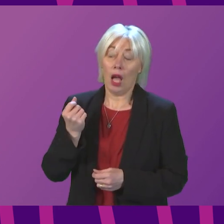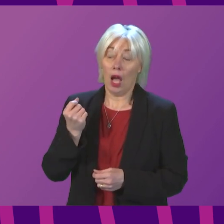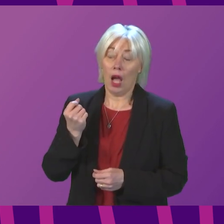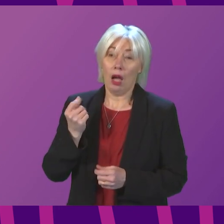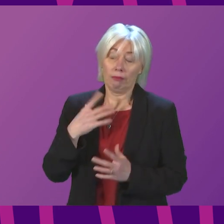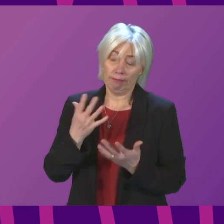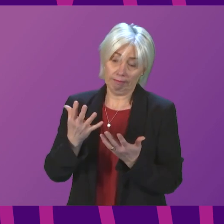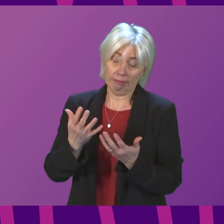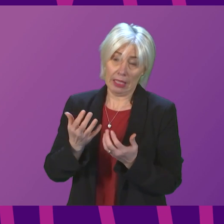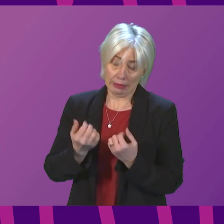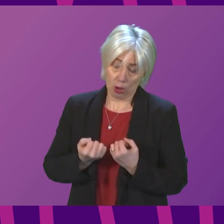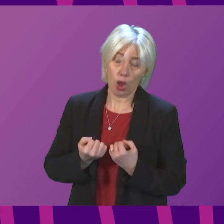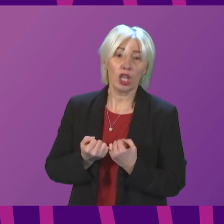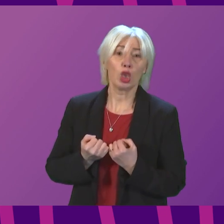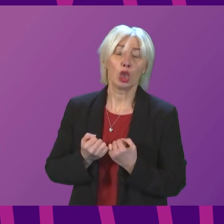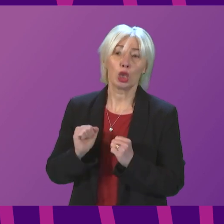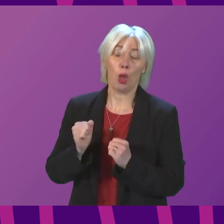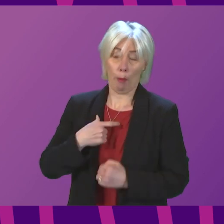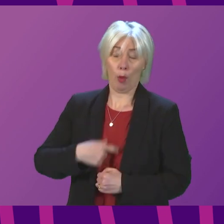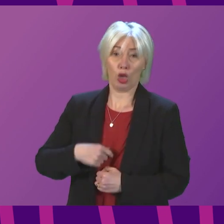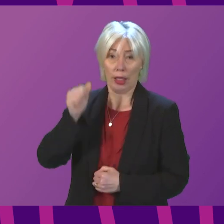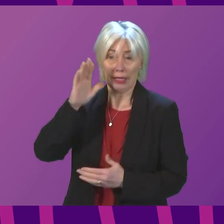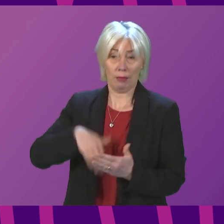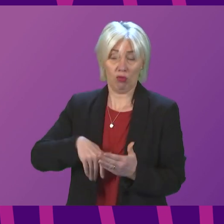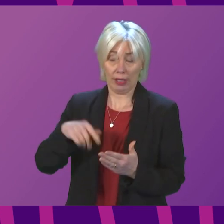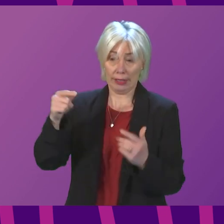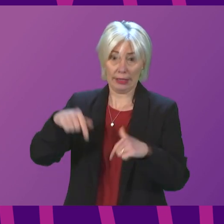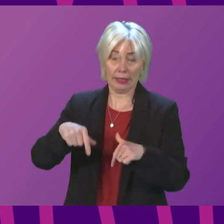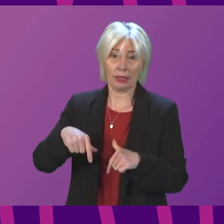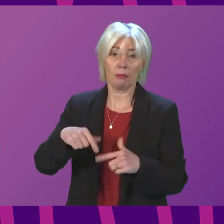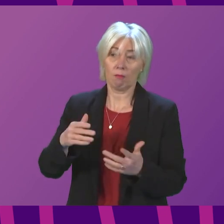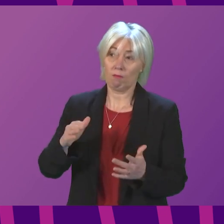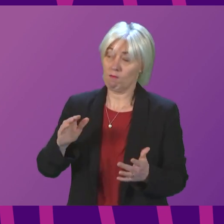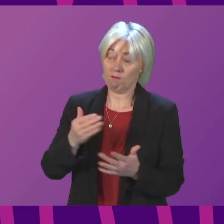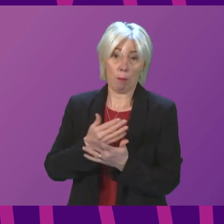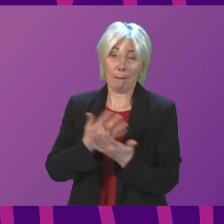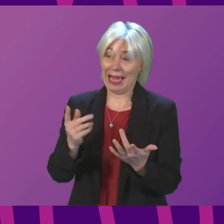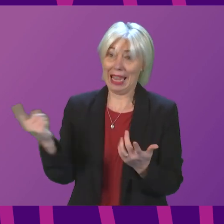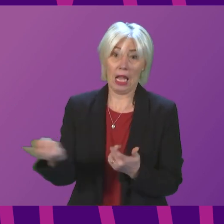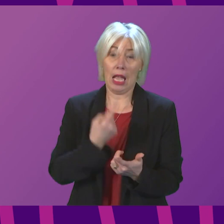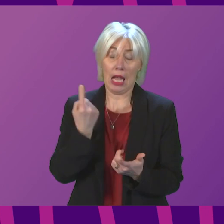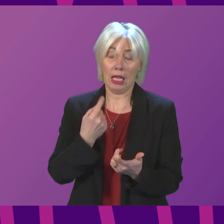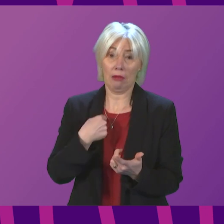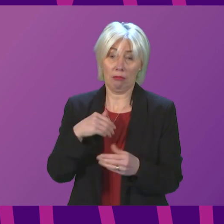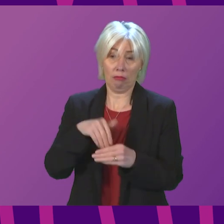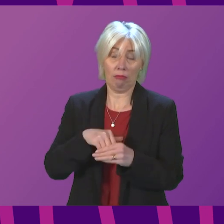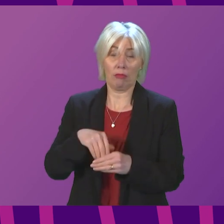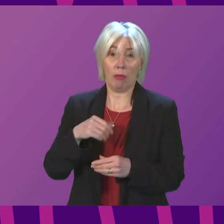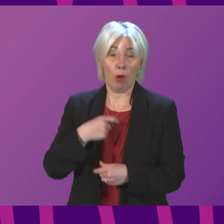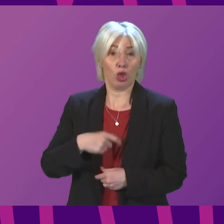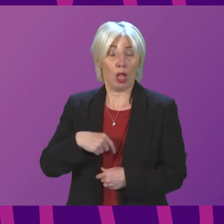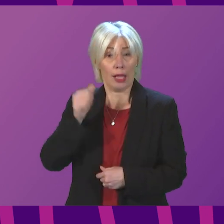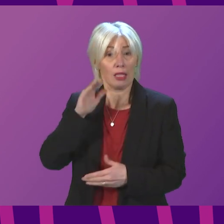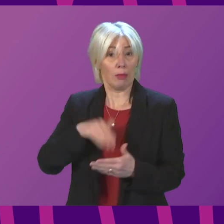acknowledge the personal experience here. We all, not all, but many of us, myself included, have personal experiences